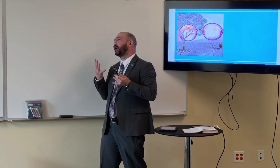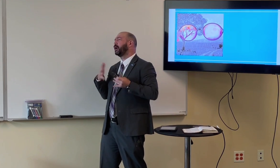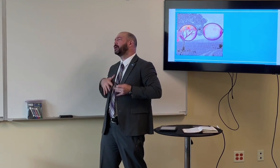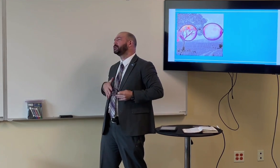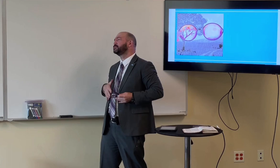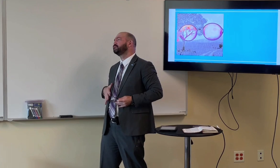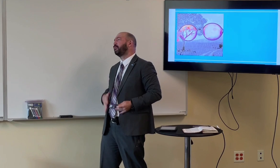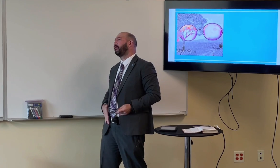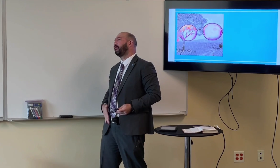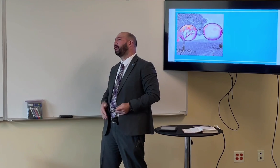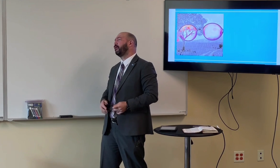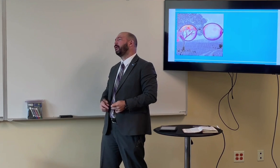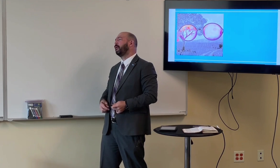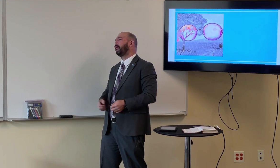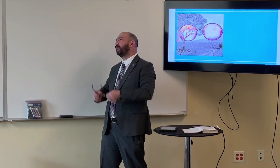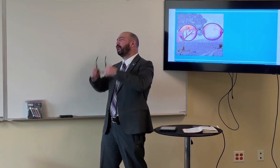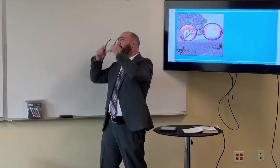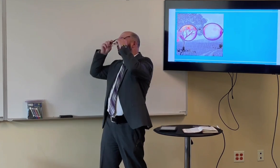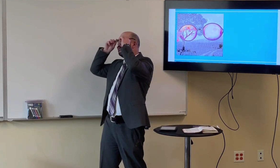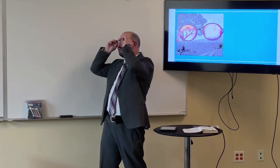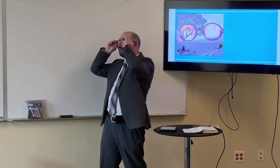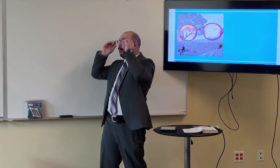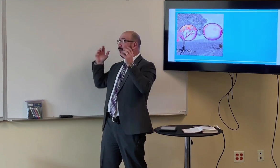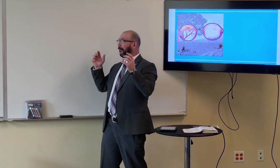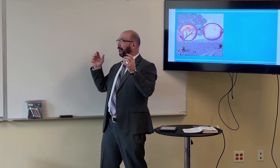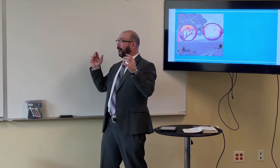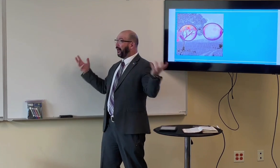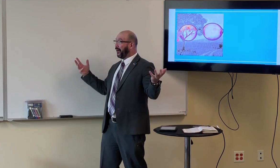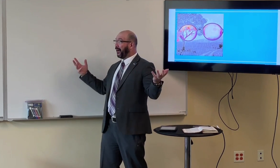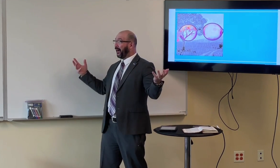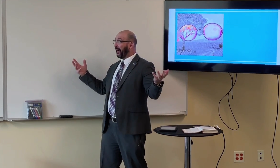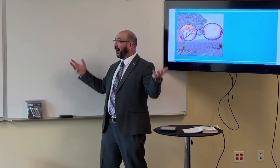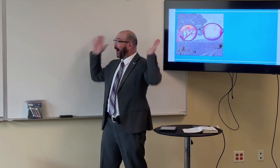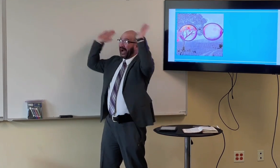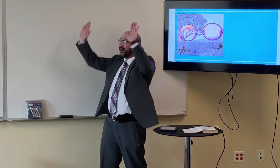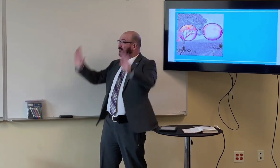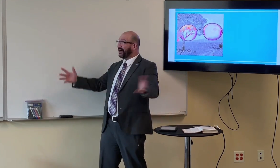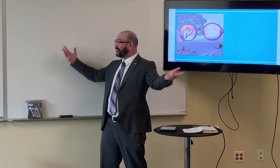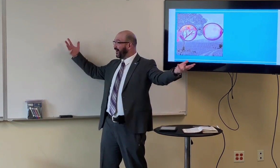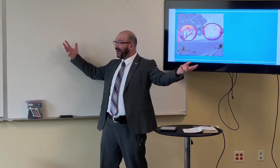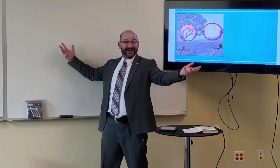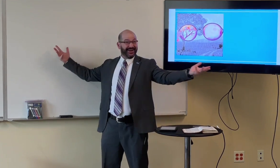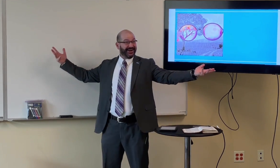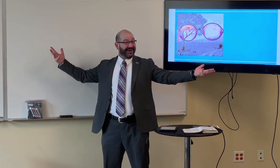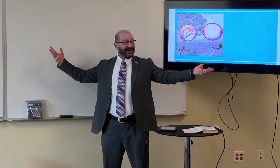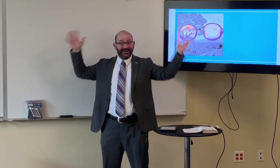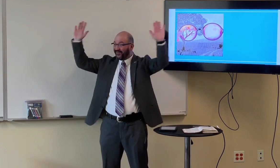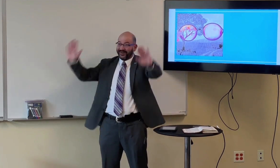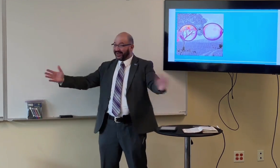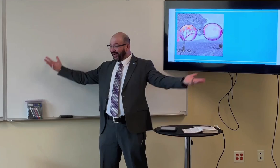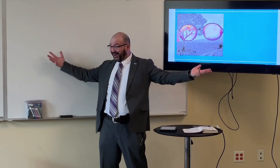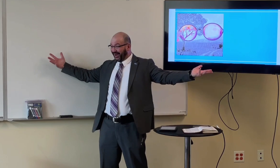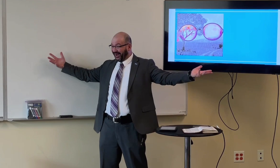everything's sad. I'm all depressed. They put these rose-colored glasses on and it's Pollyanna. Everything is wonderful, right?